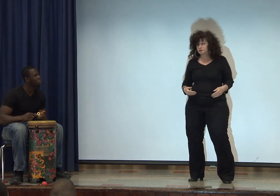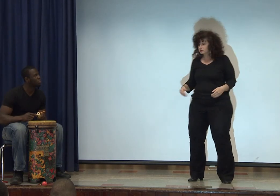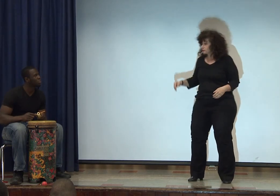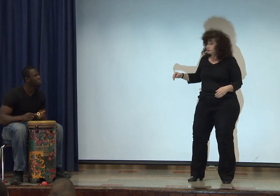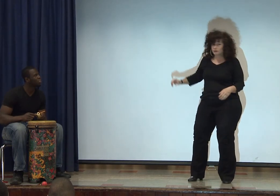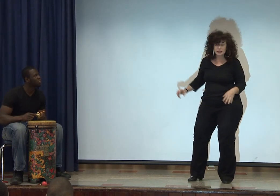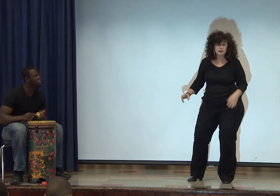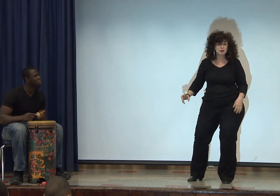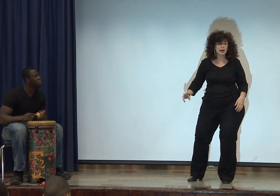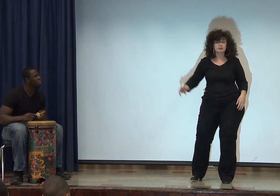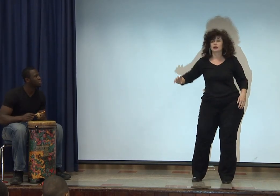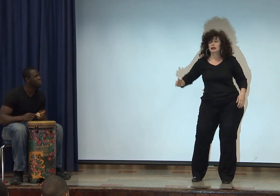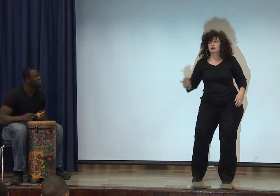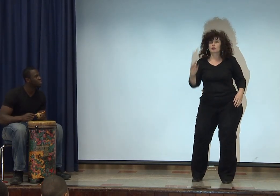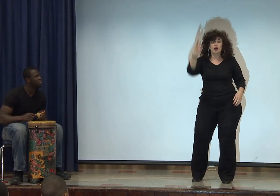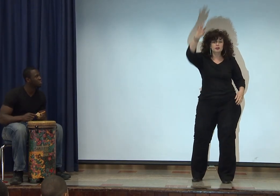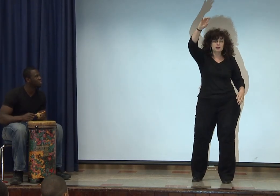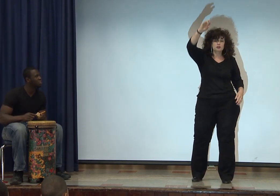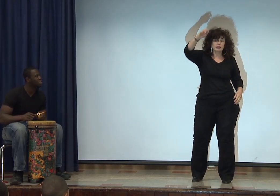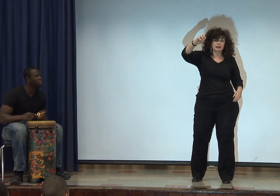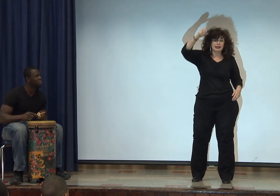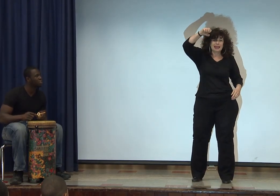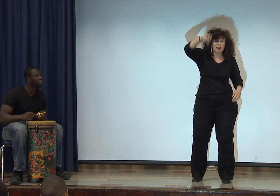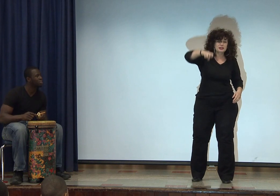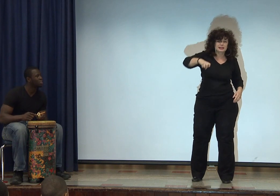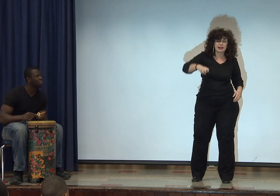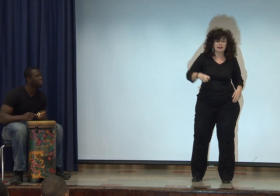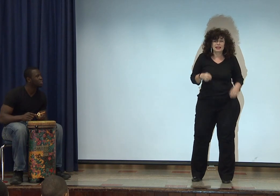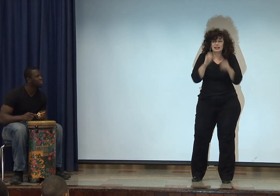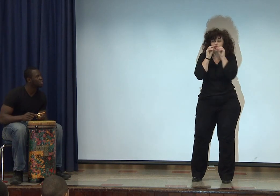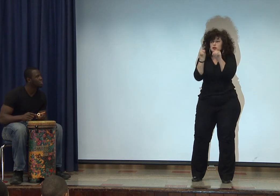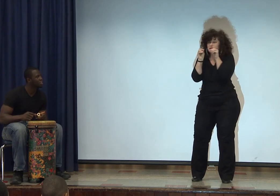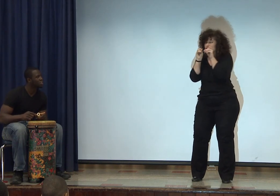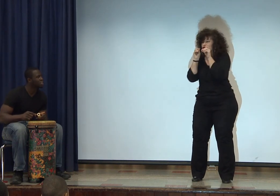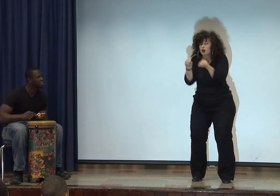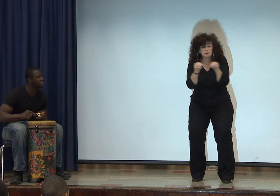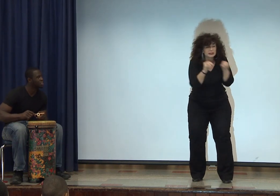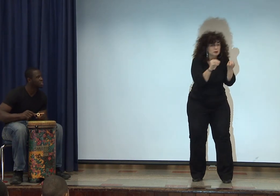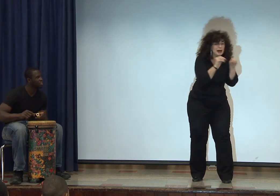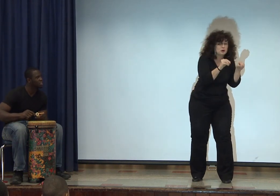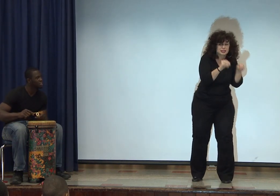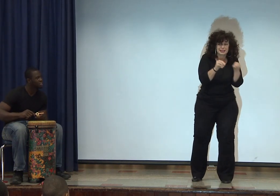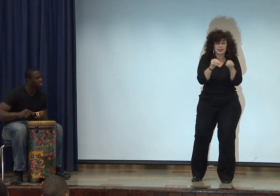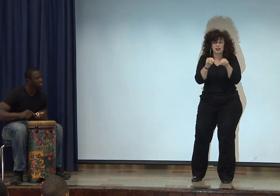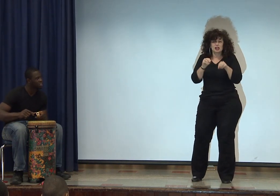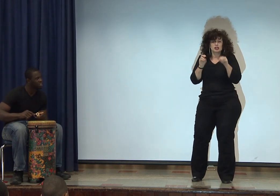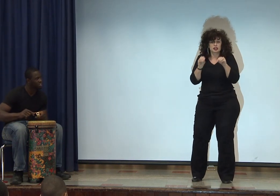And the little mouse crawled off the tree and onto the net. And he used his sharp little mouse teeth to